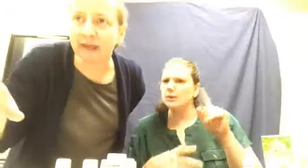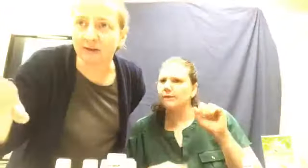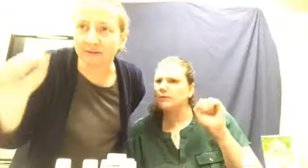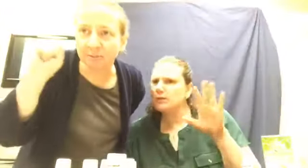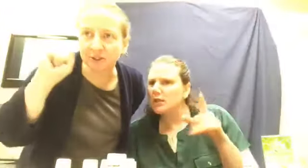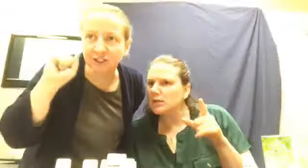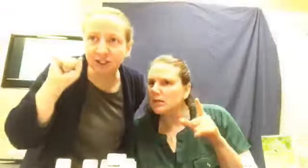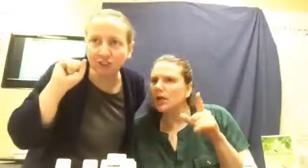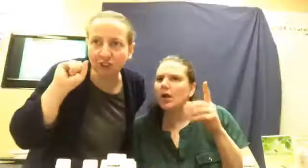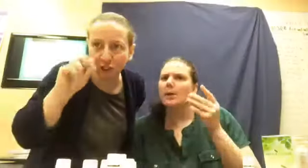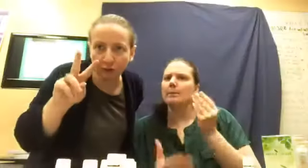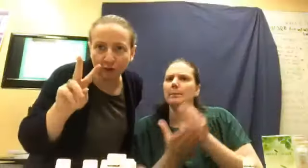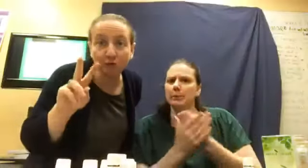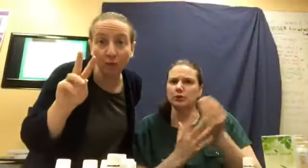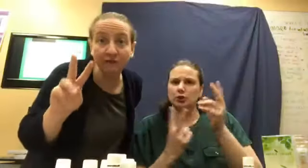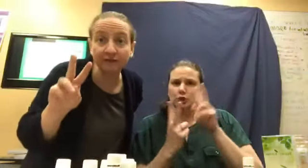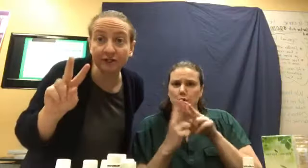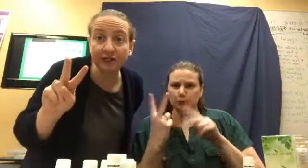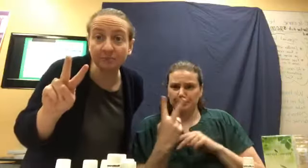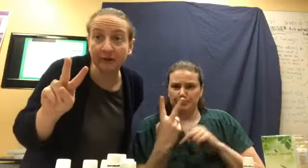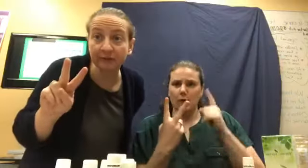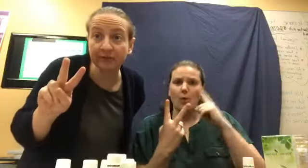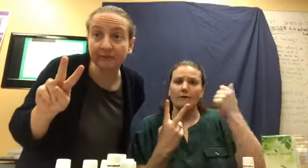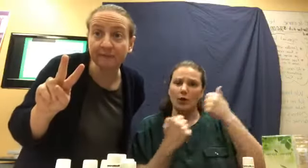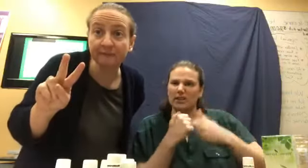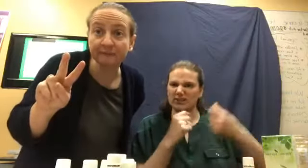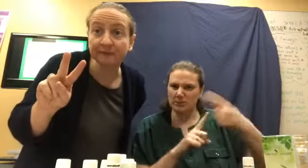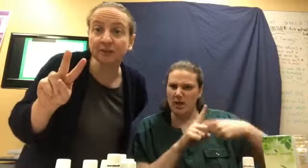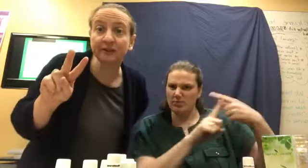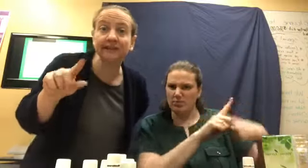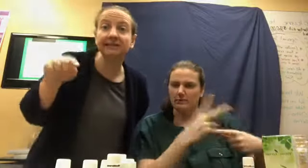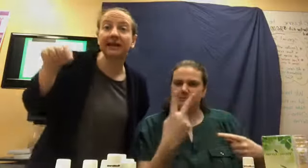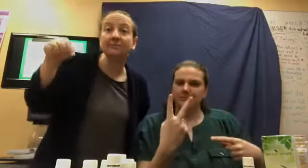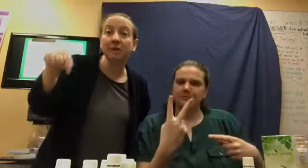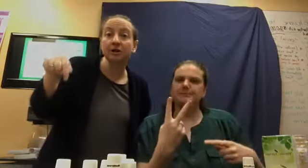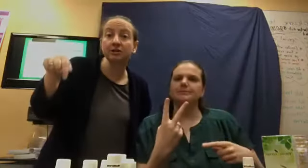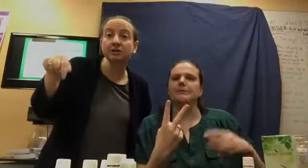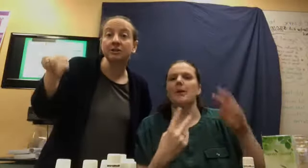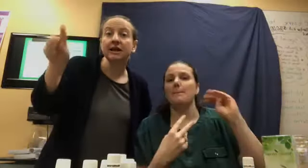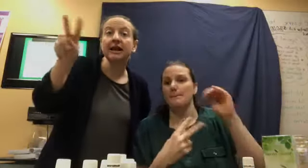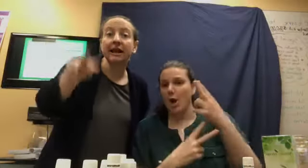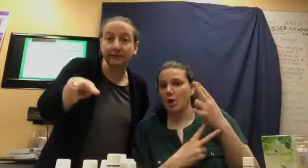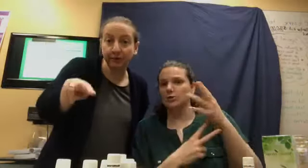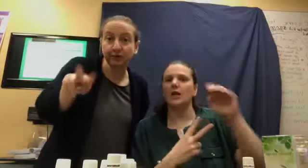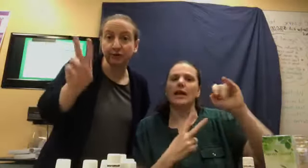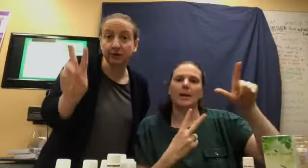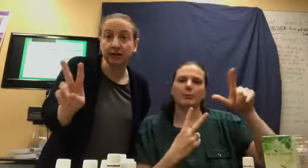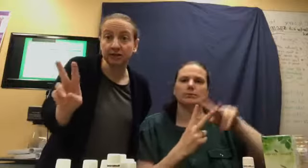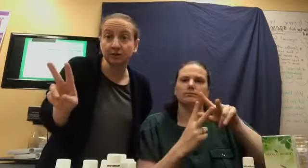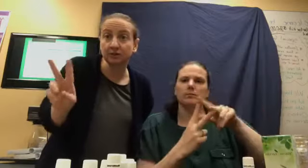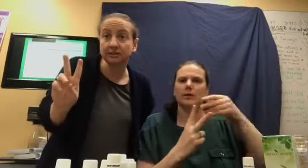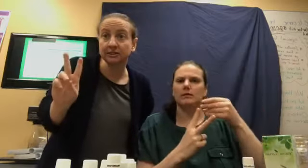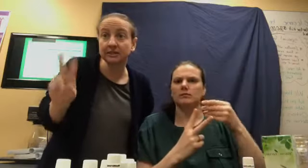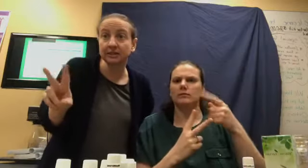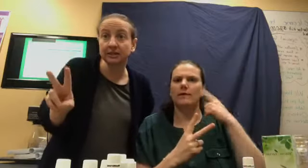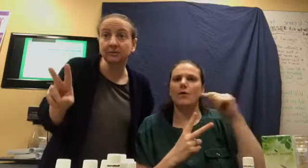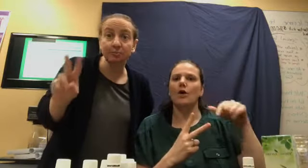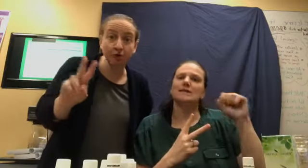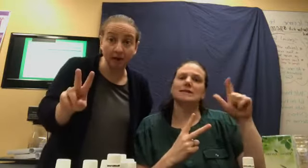Okay. You have to purchase two. So, one for each month. So, let's say March and April, you were going to do this Sleek Promise.